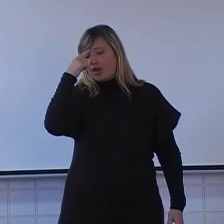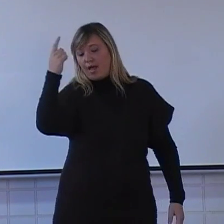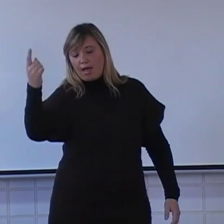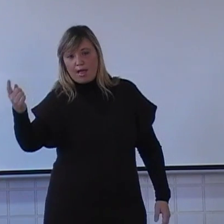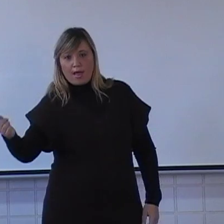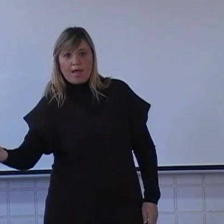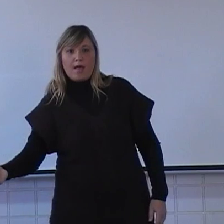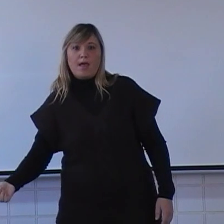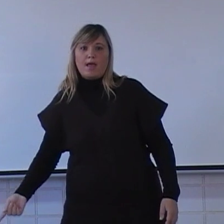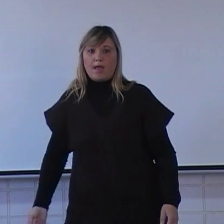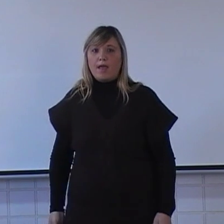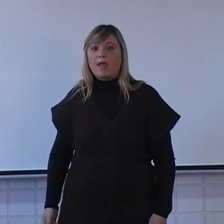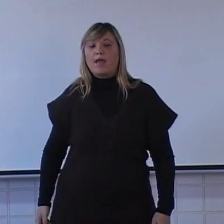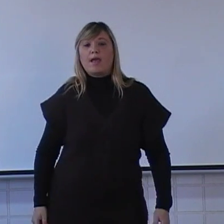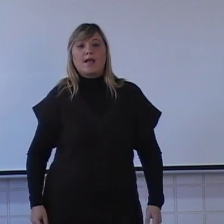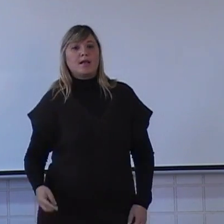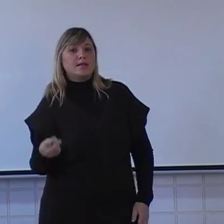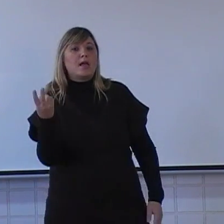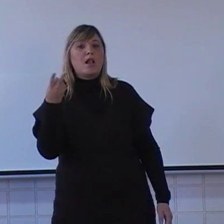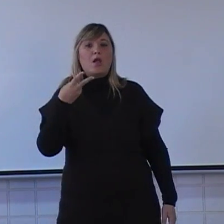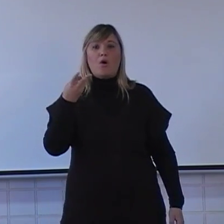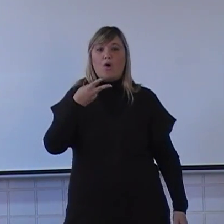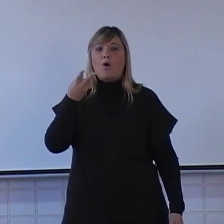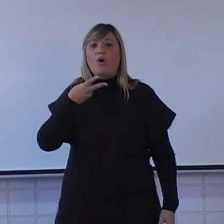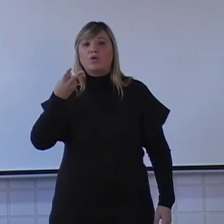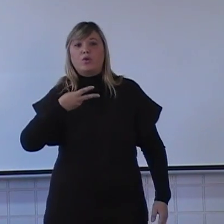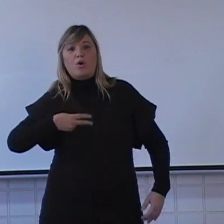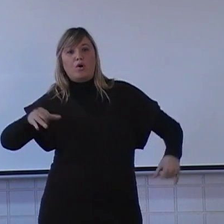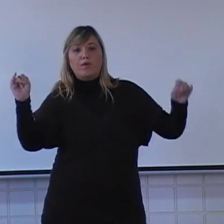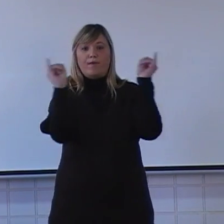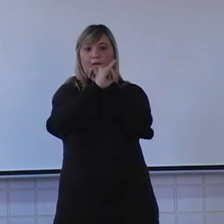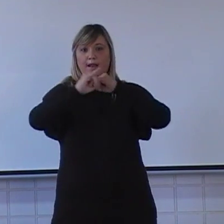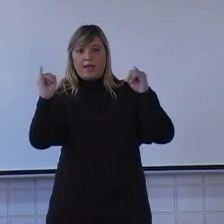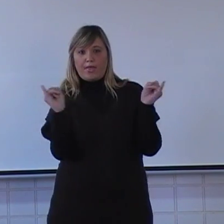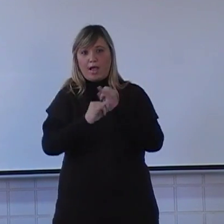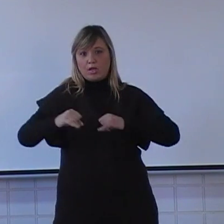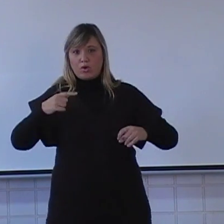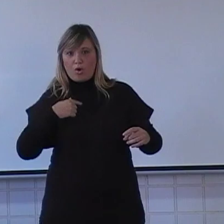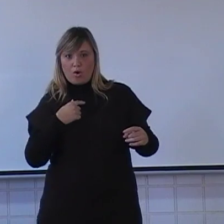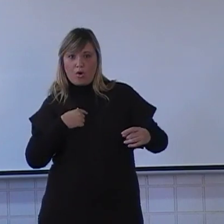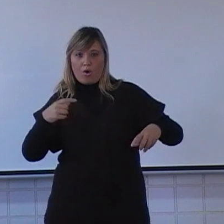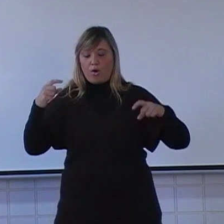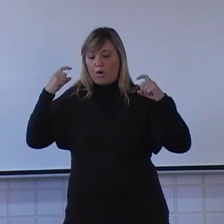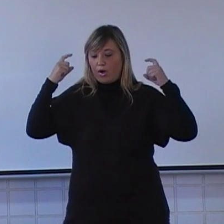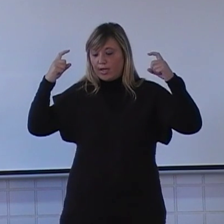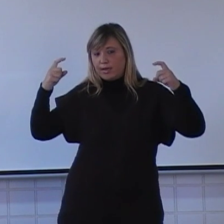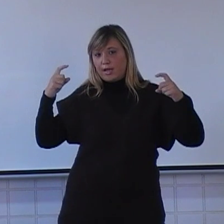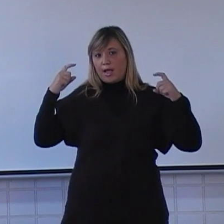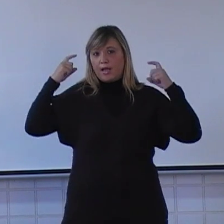it is That's how I'm So you can't